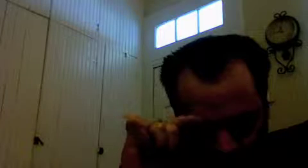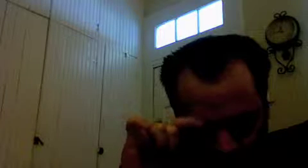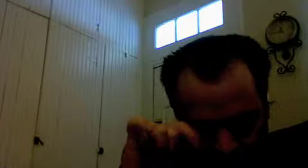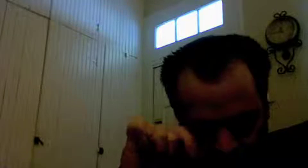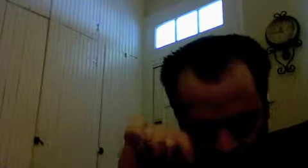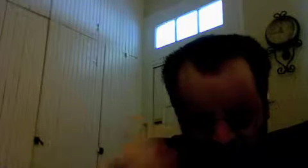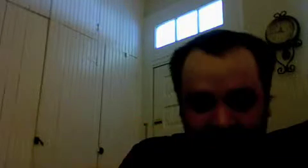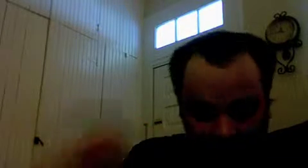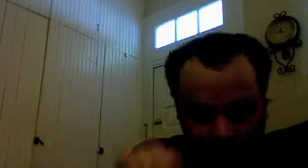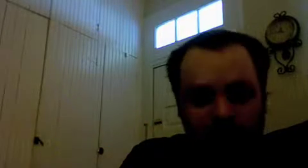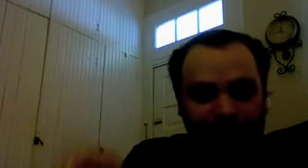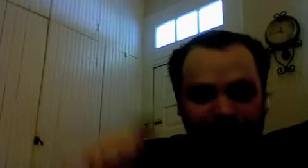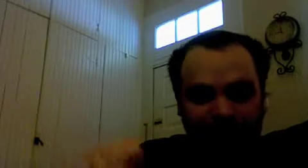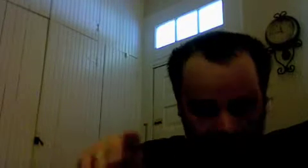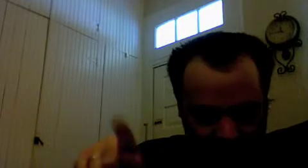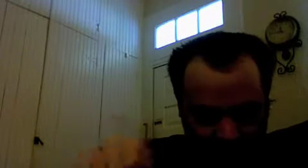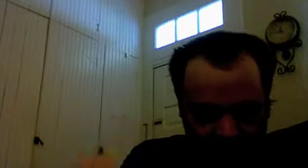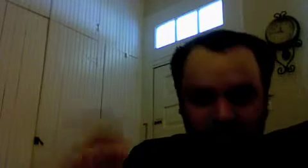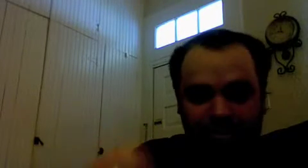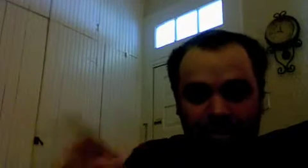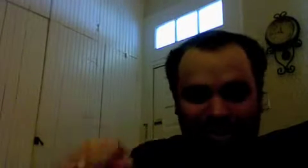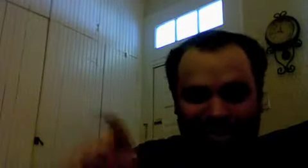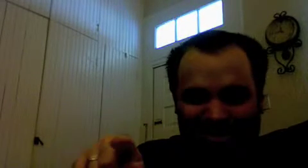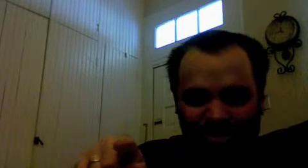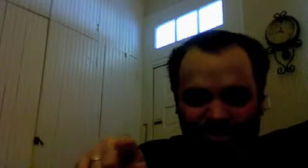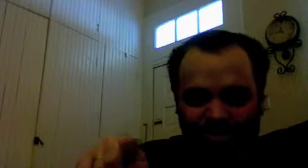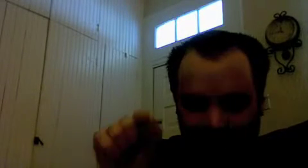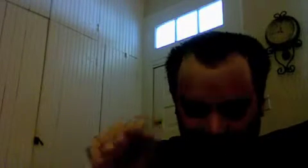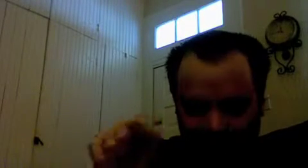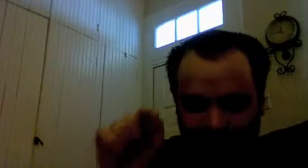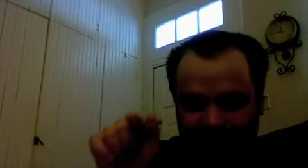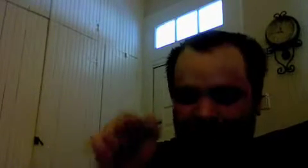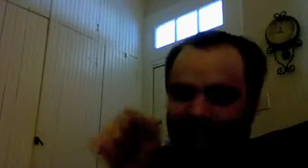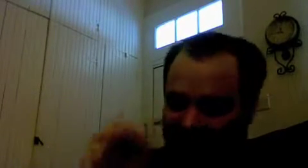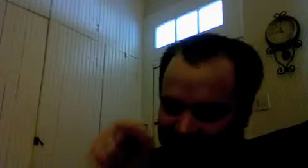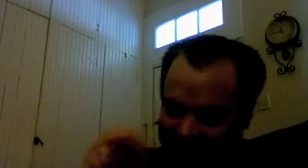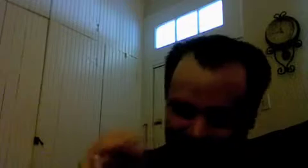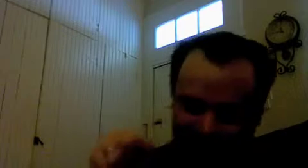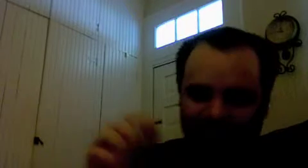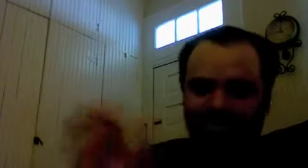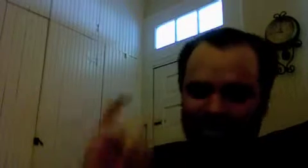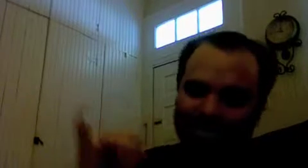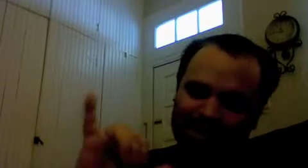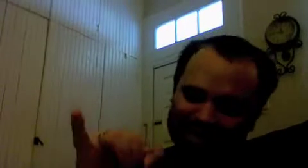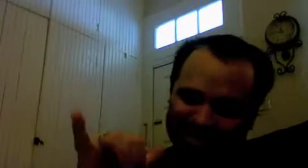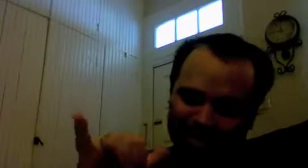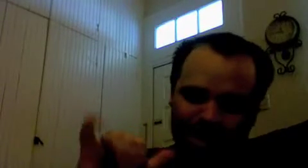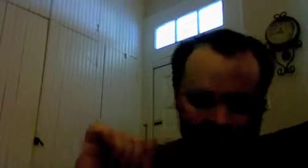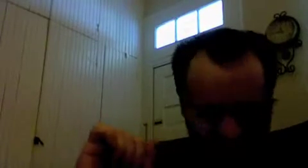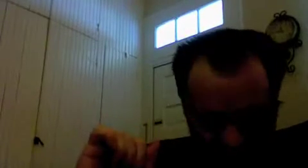and that's the reflection of otherness within itself right that it's it's the same thing it's this mediation